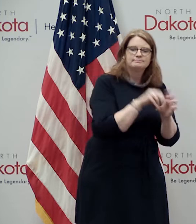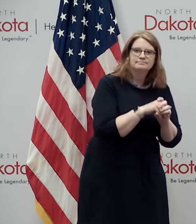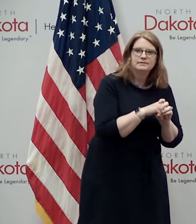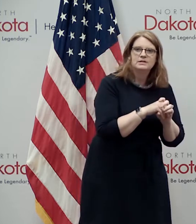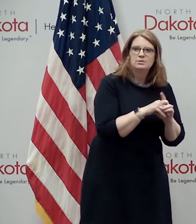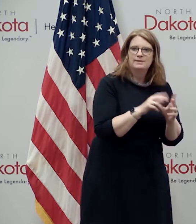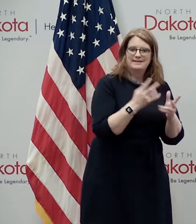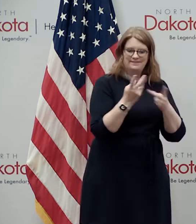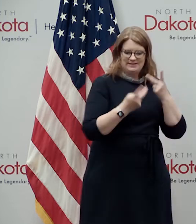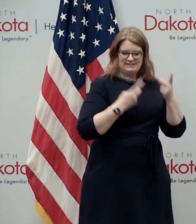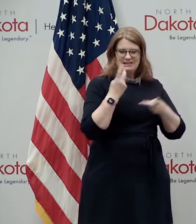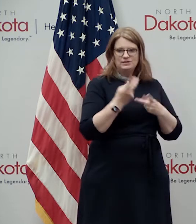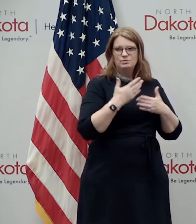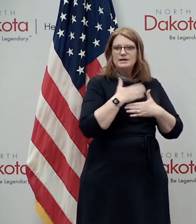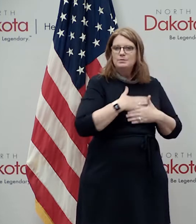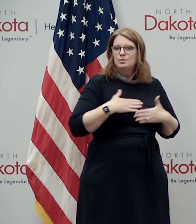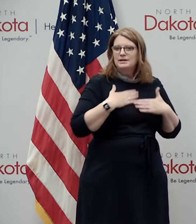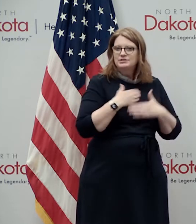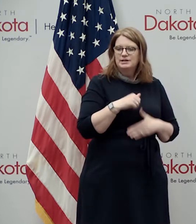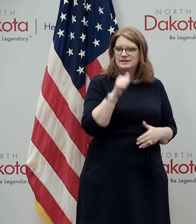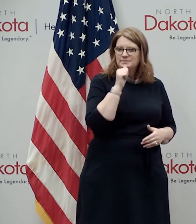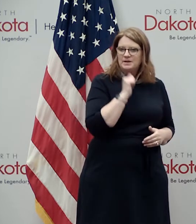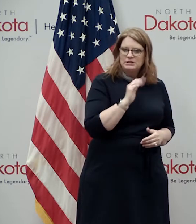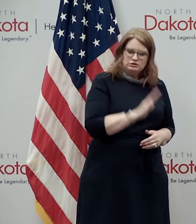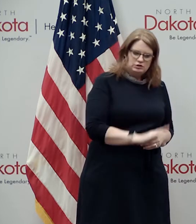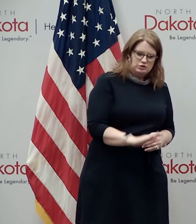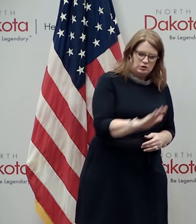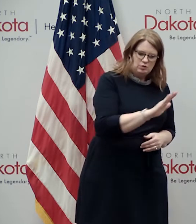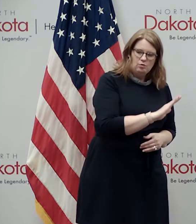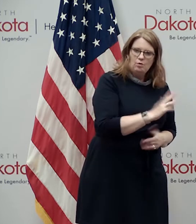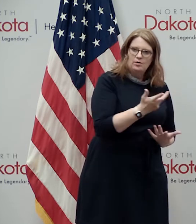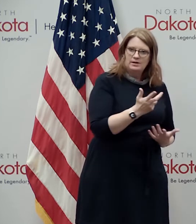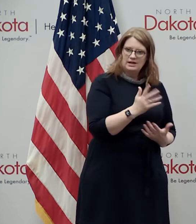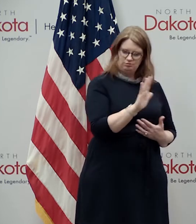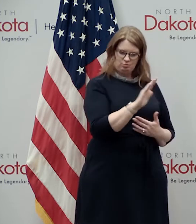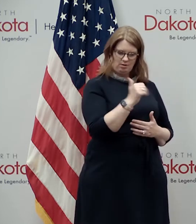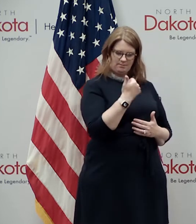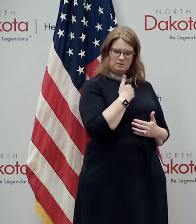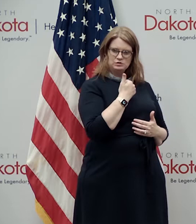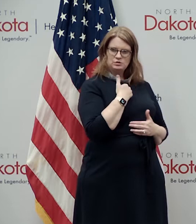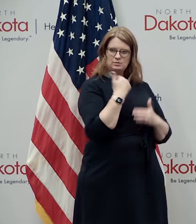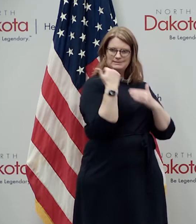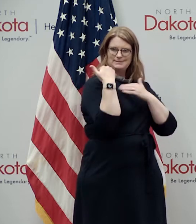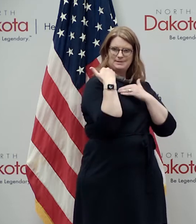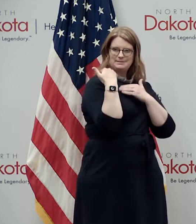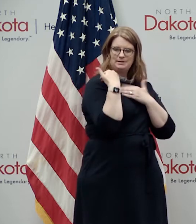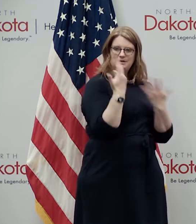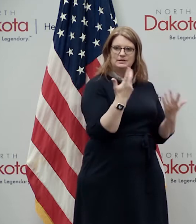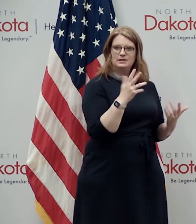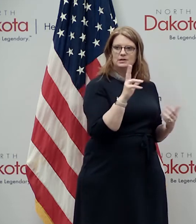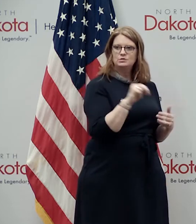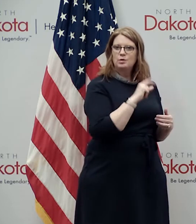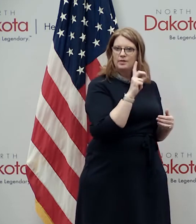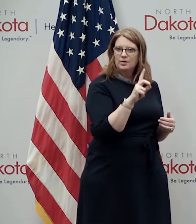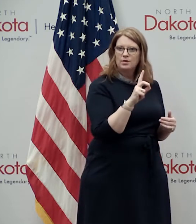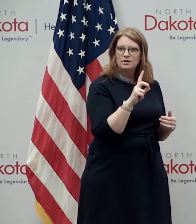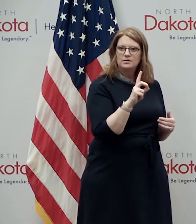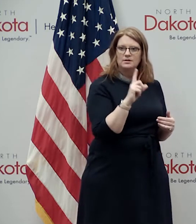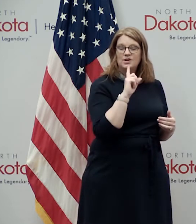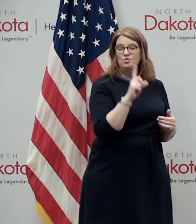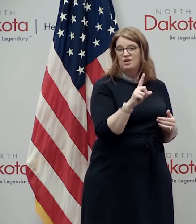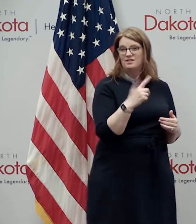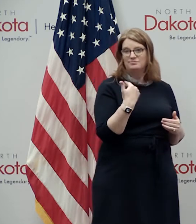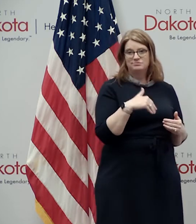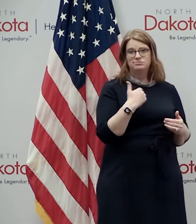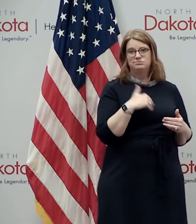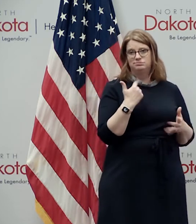visitation we appreciate your patience and understanding and your personal responsibility because north dakota has had a great track record